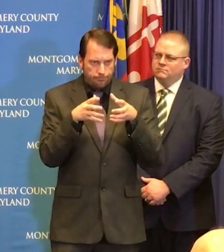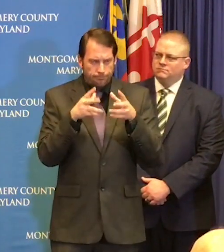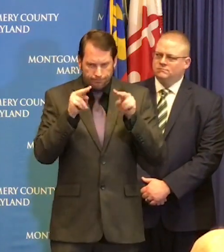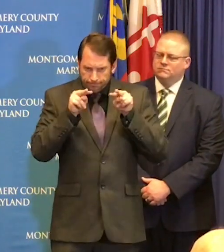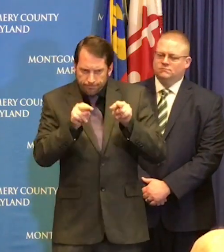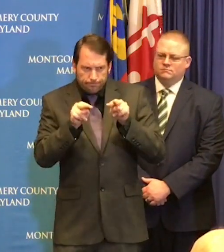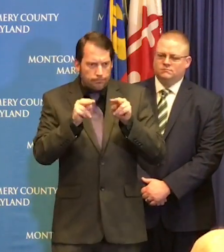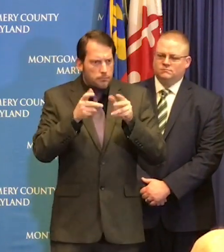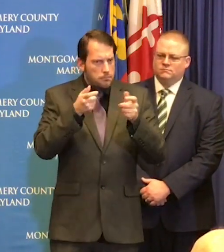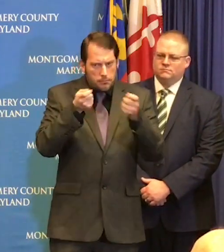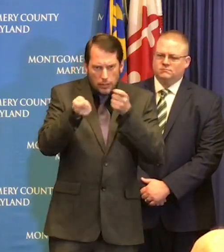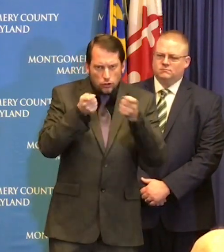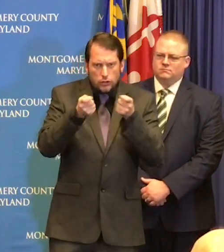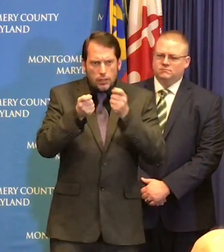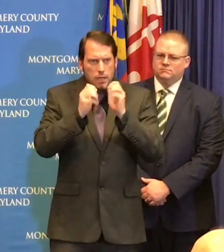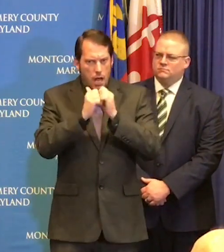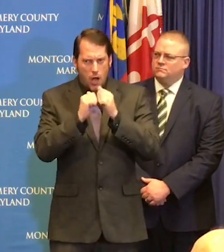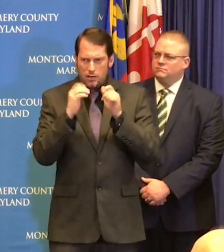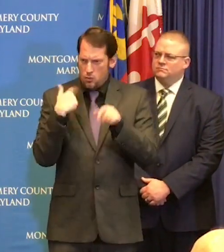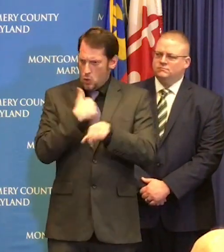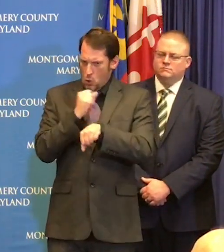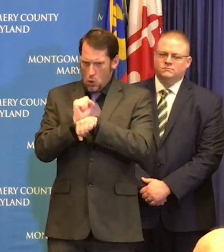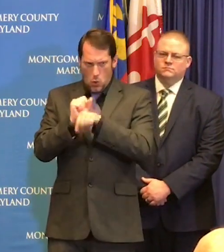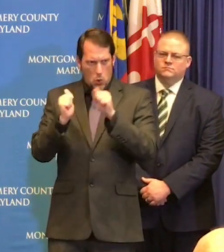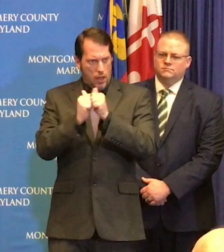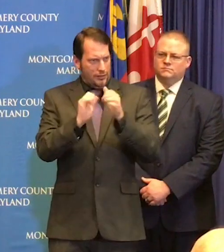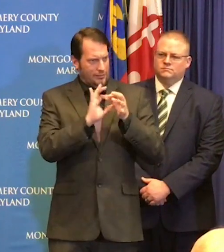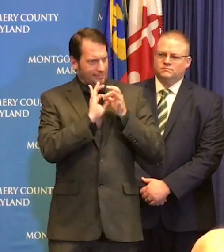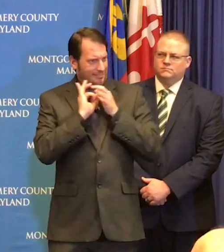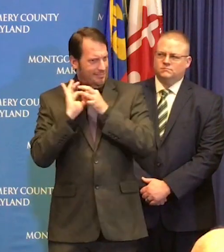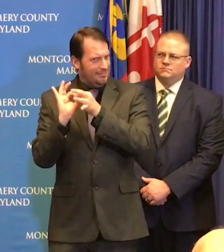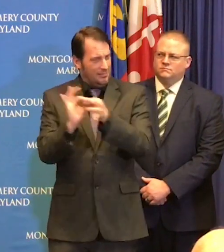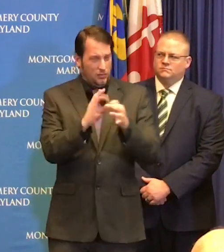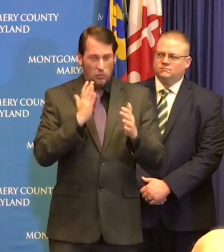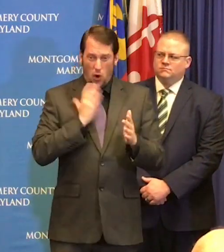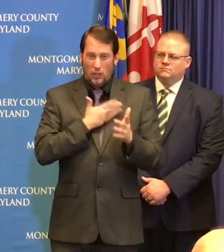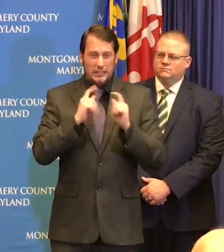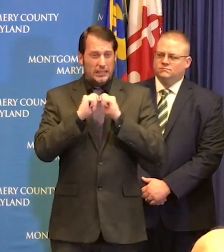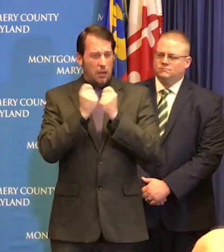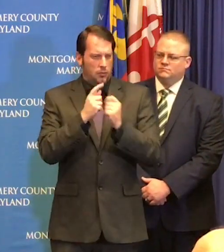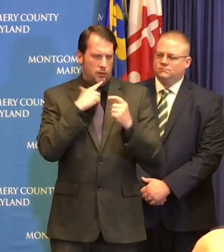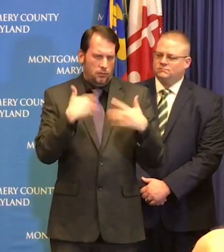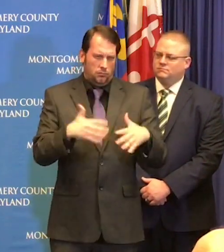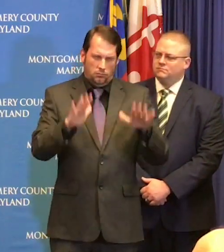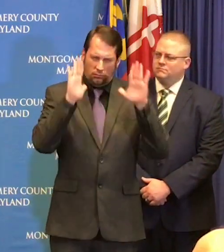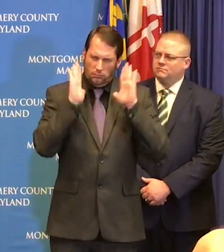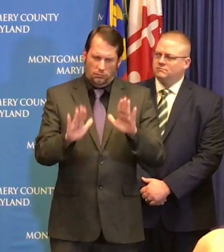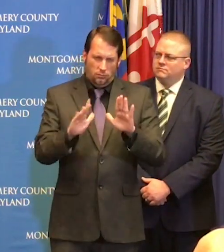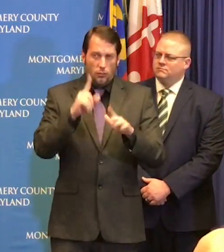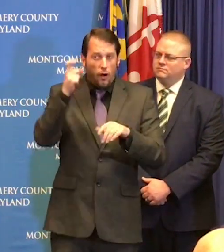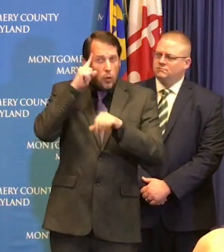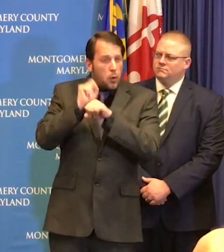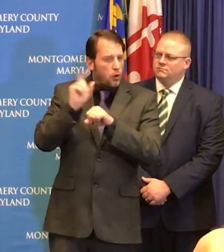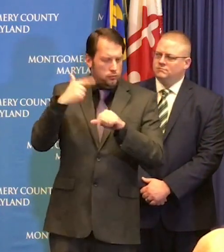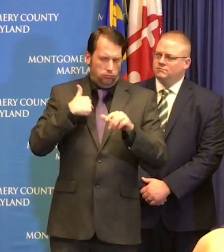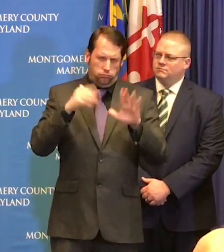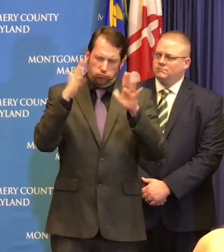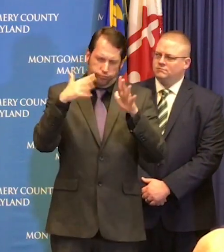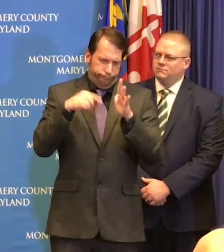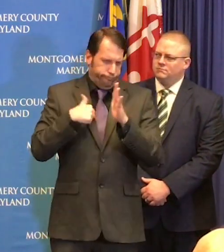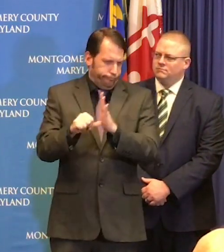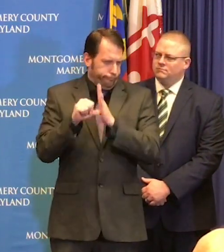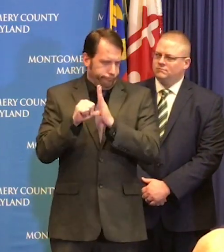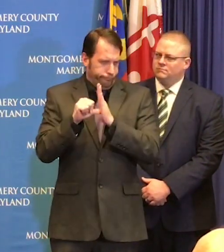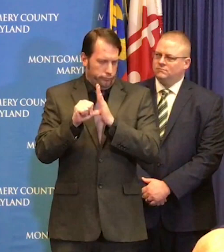team I'm impressed by the work the governor's done there are some things that we struggle with like getting test kits it would be nice